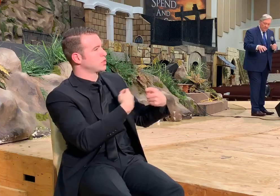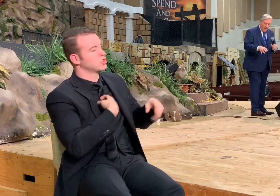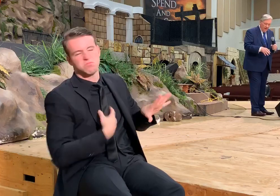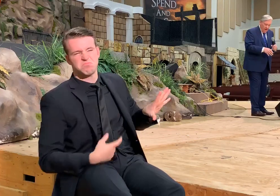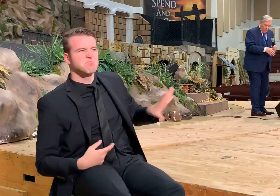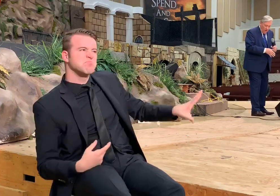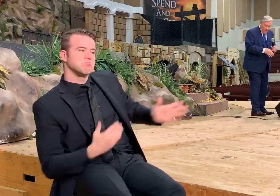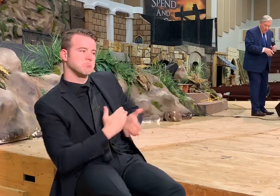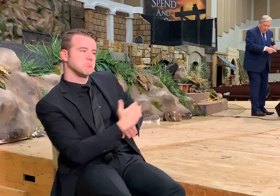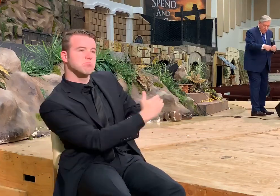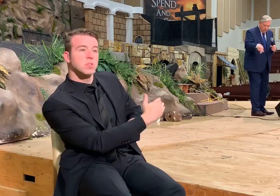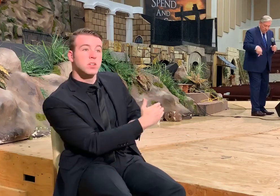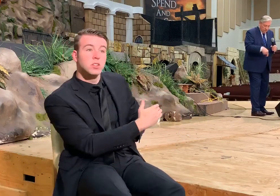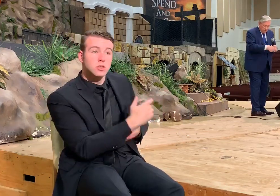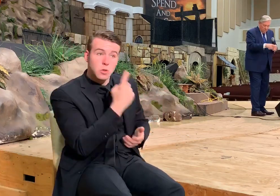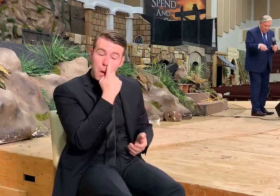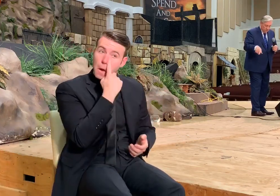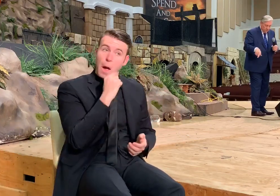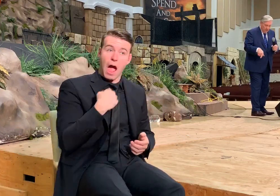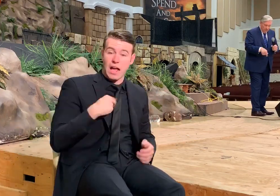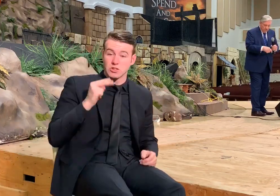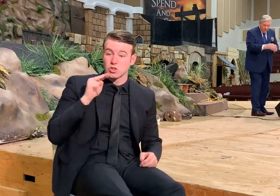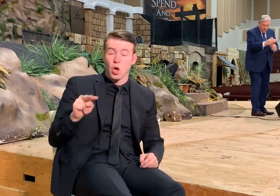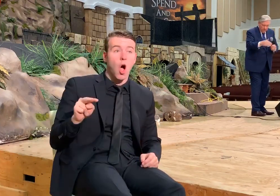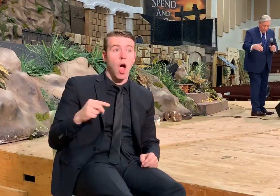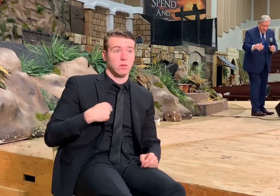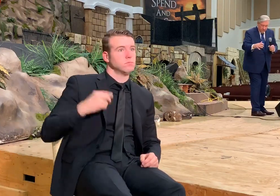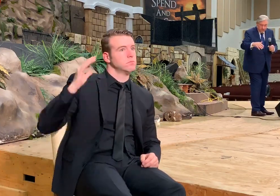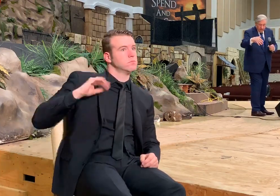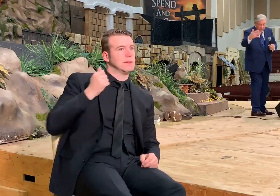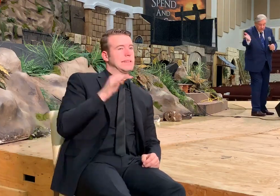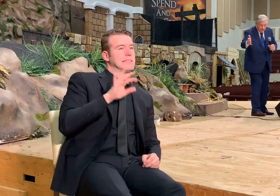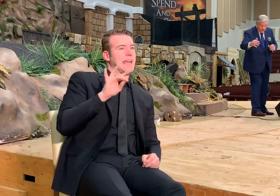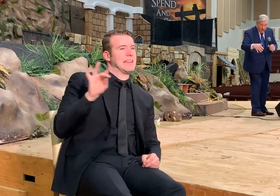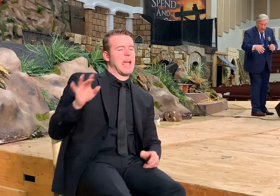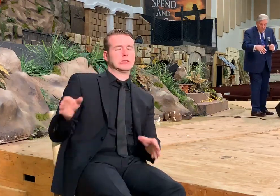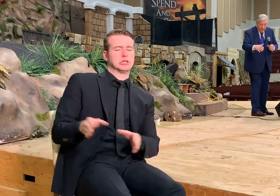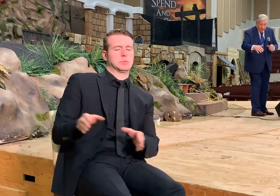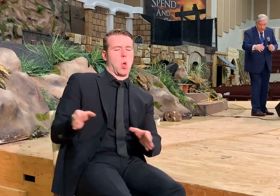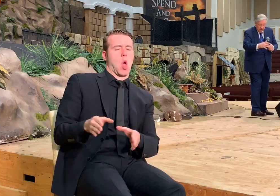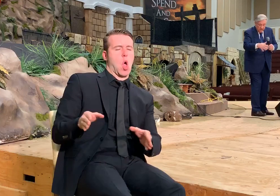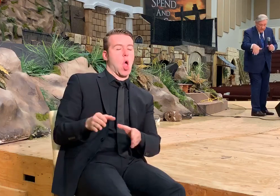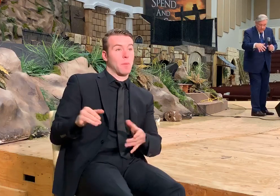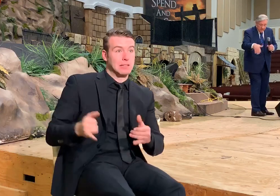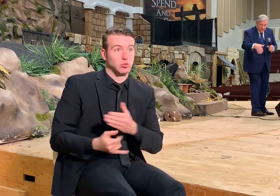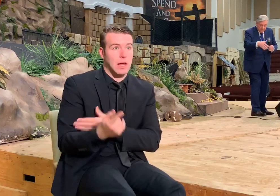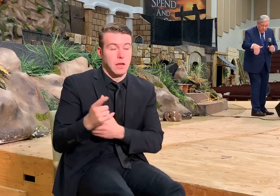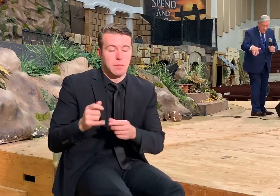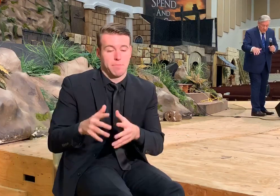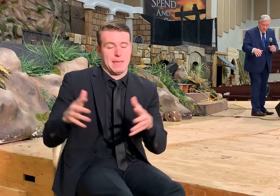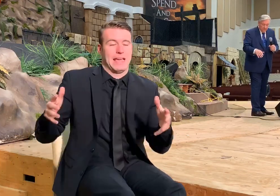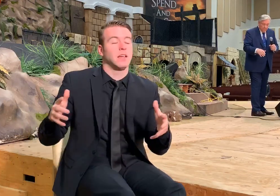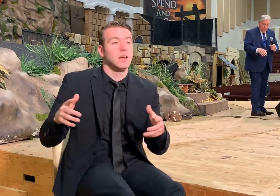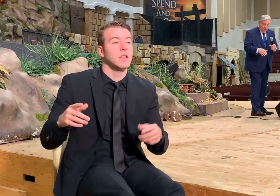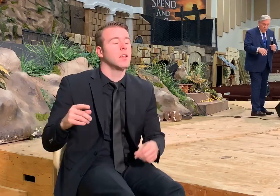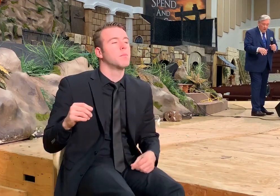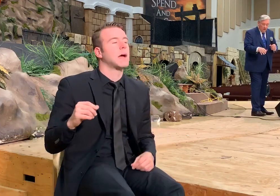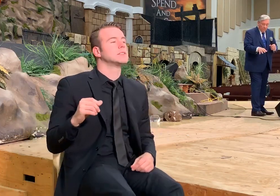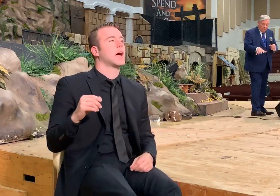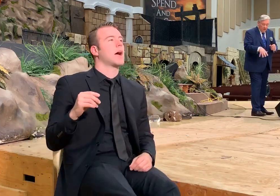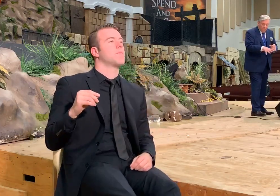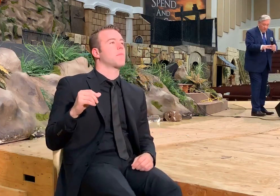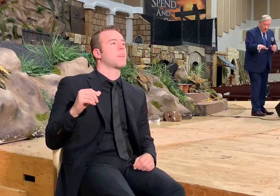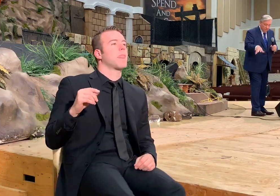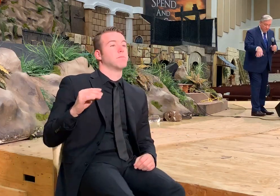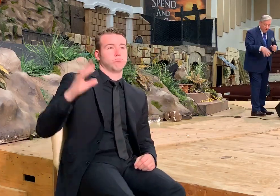And in that, I walked in, it was just a little piece when I was there with the fence and the other was there, but it was hidden from us. And